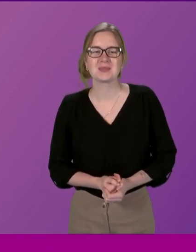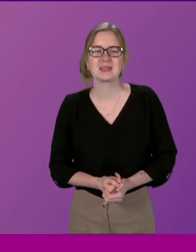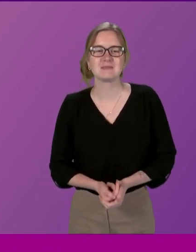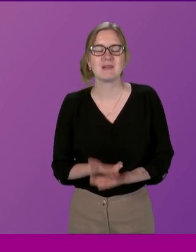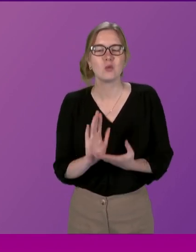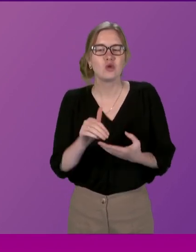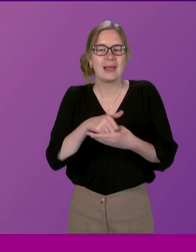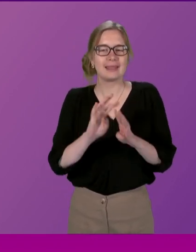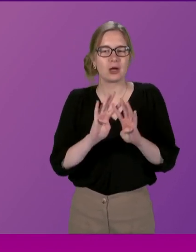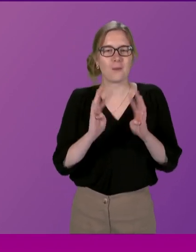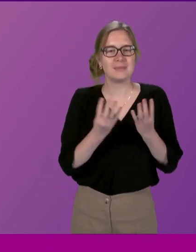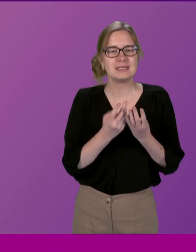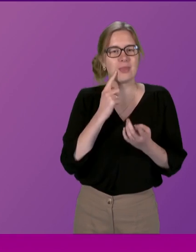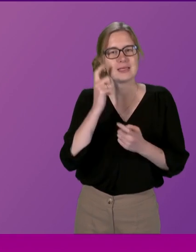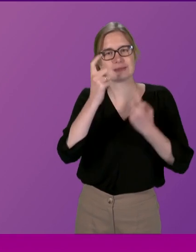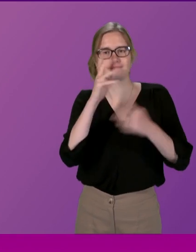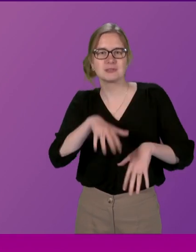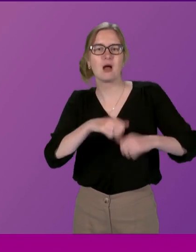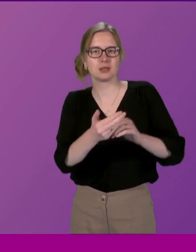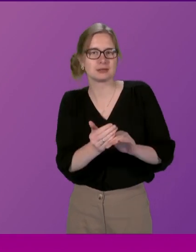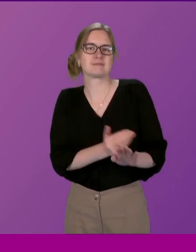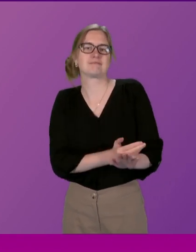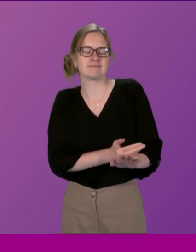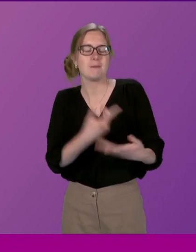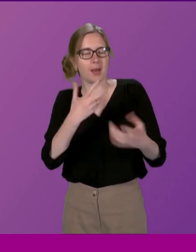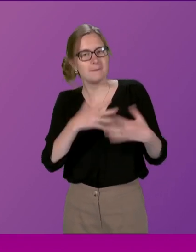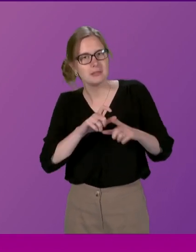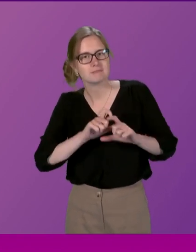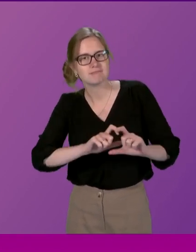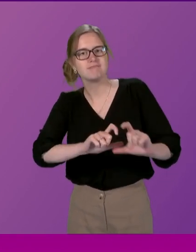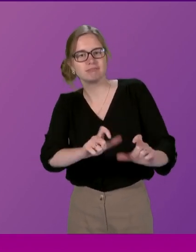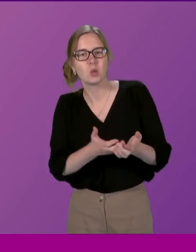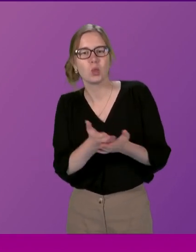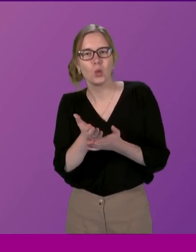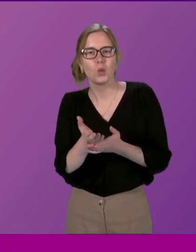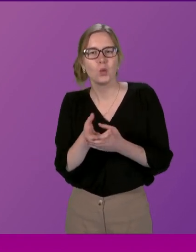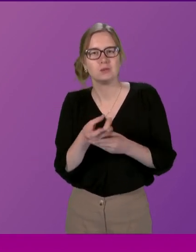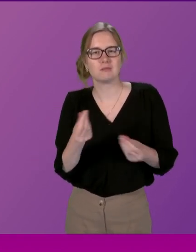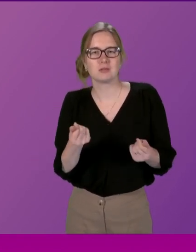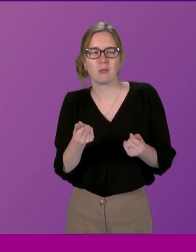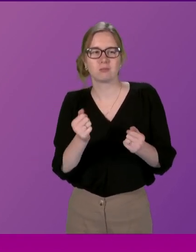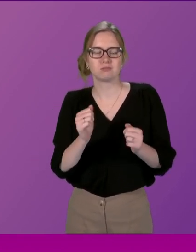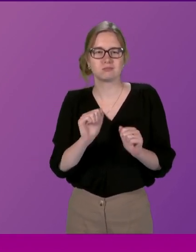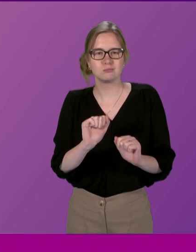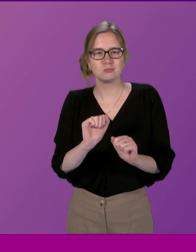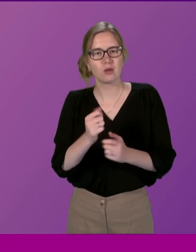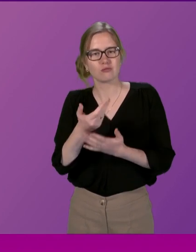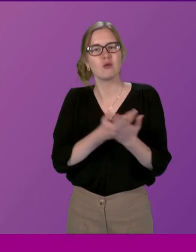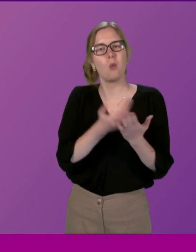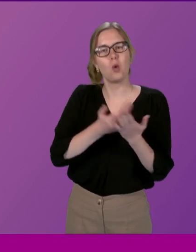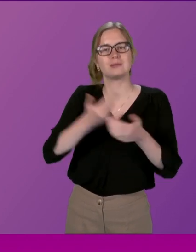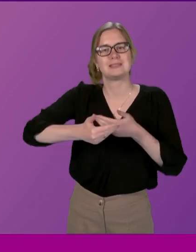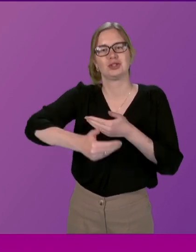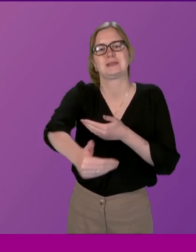in the committee when this inquiry began I have since worked on the committee through some of the report stages